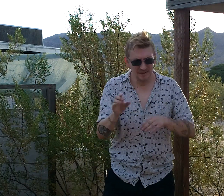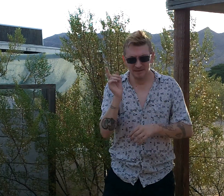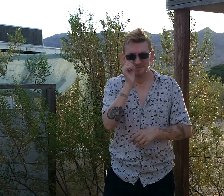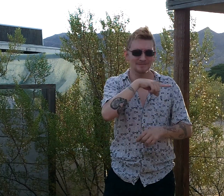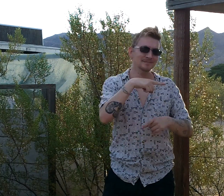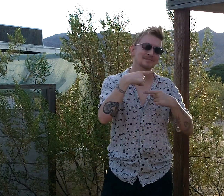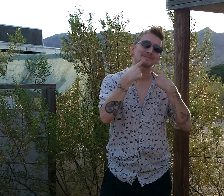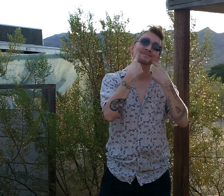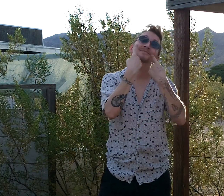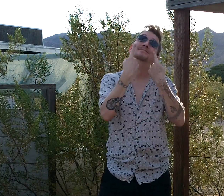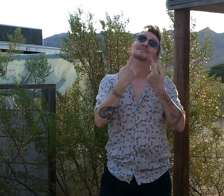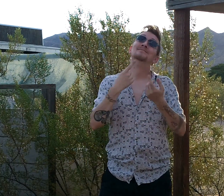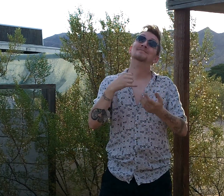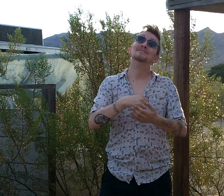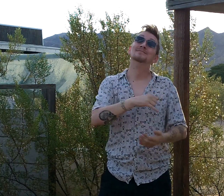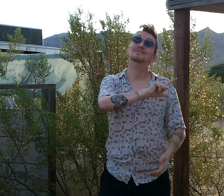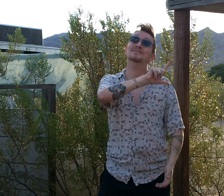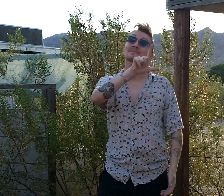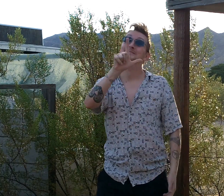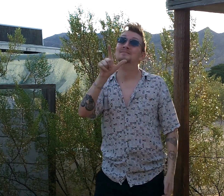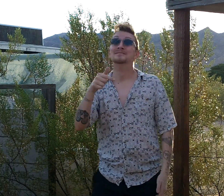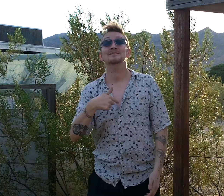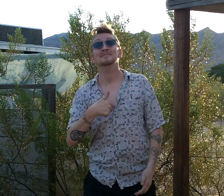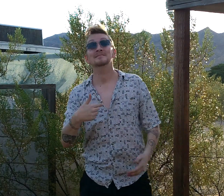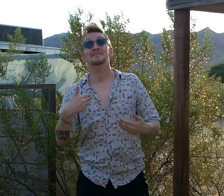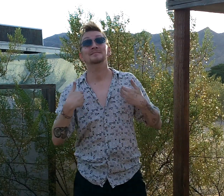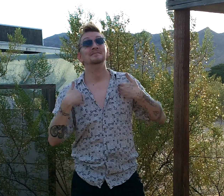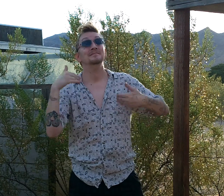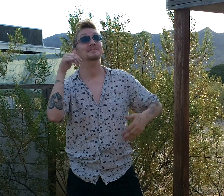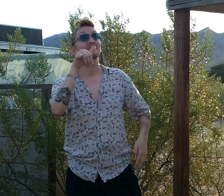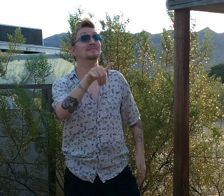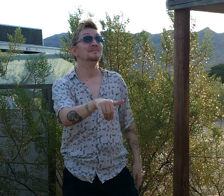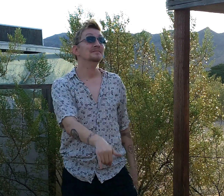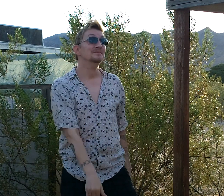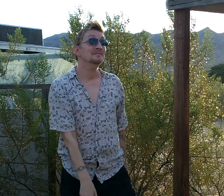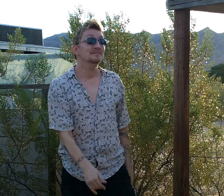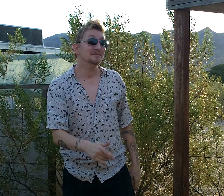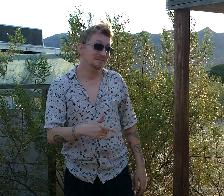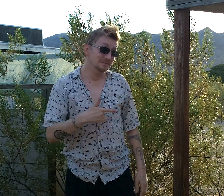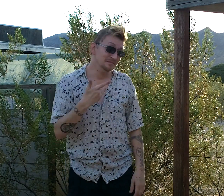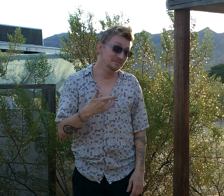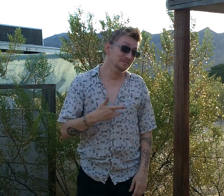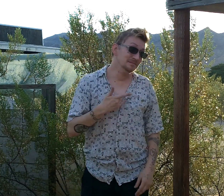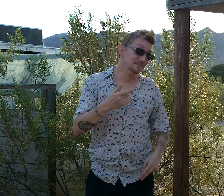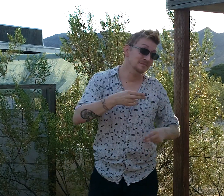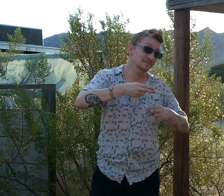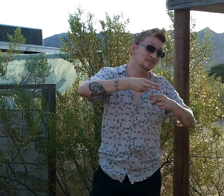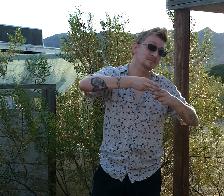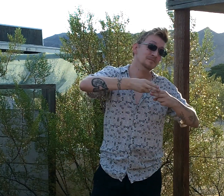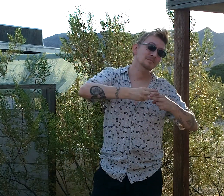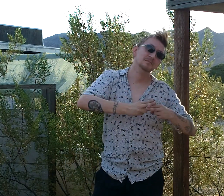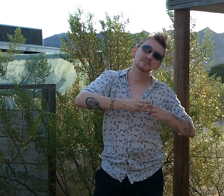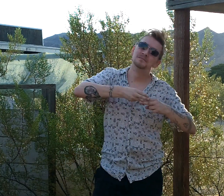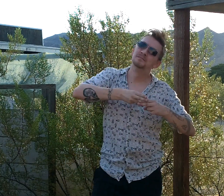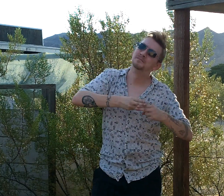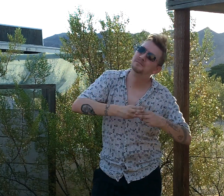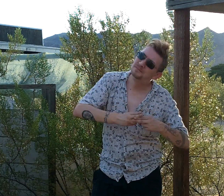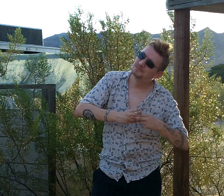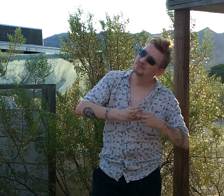smiles is all that I have left, I feel the weight of it